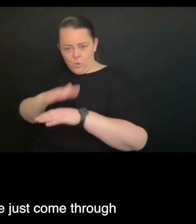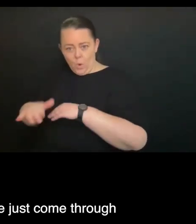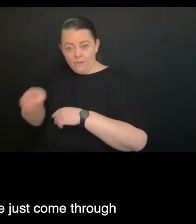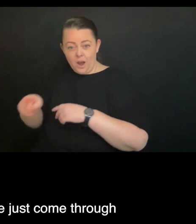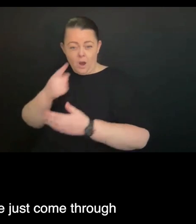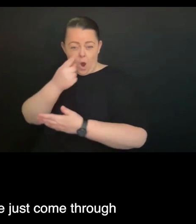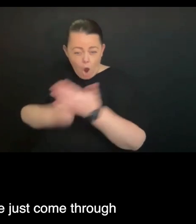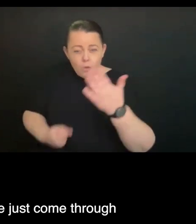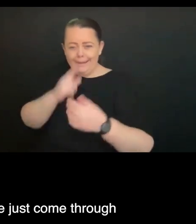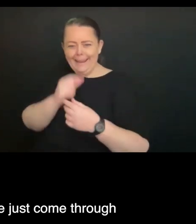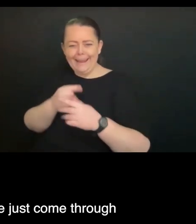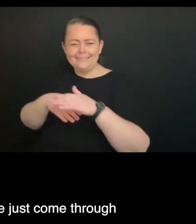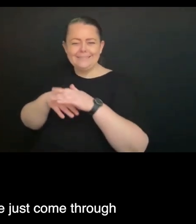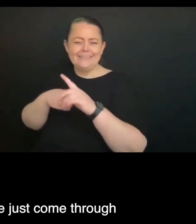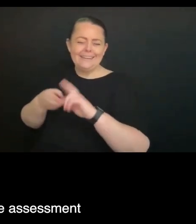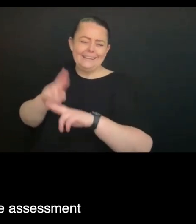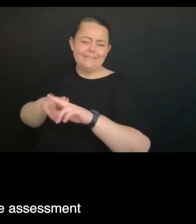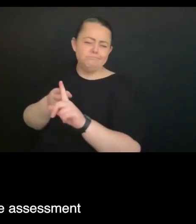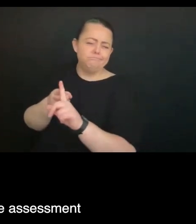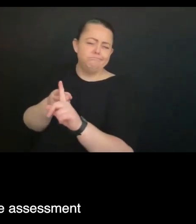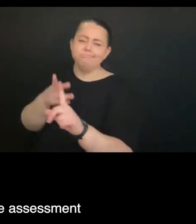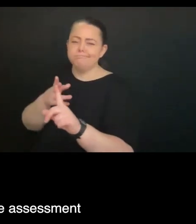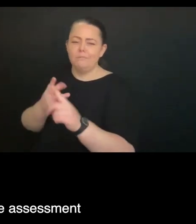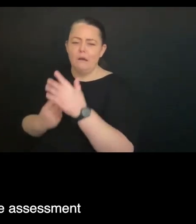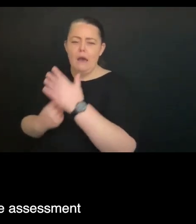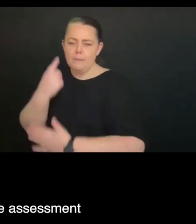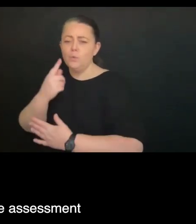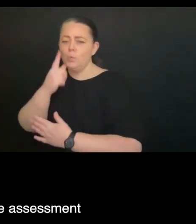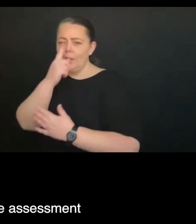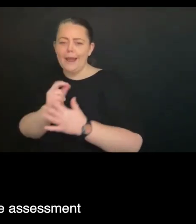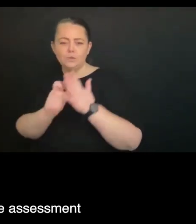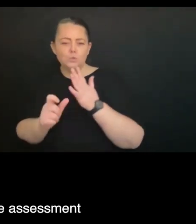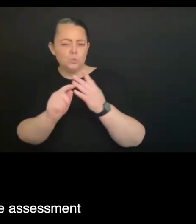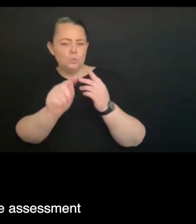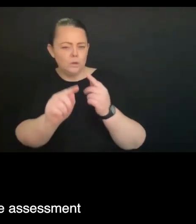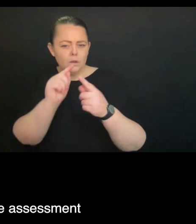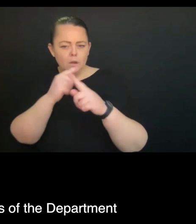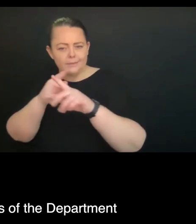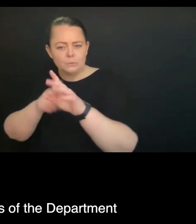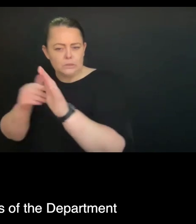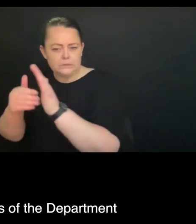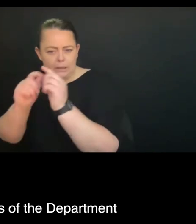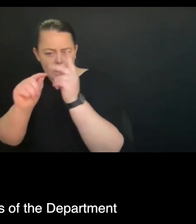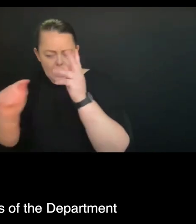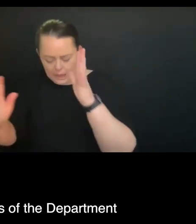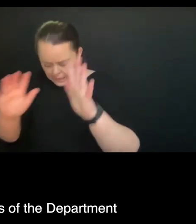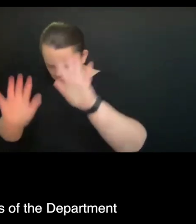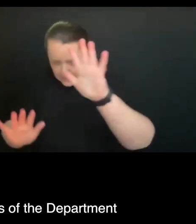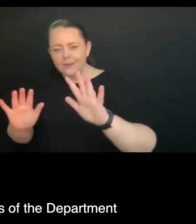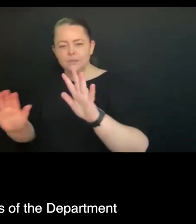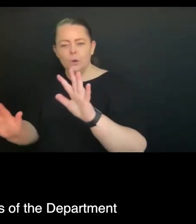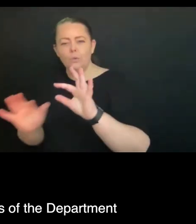A couple of other questions that have just come through relate to, it's sort of around the assessment, but it's really around the